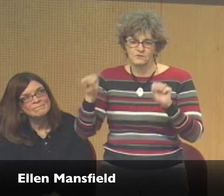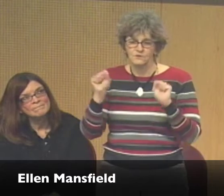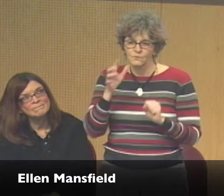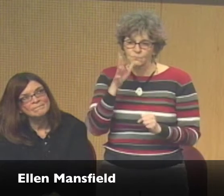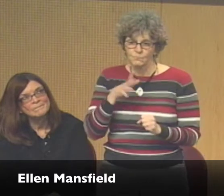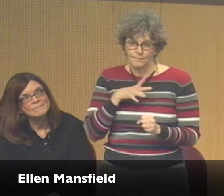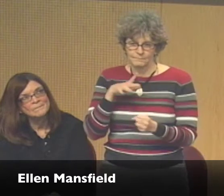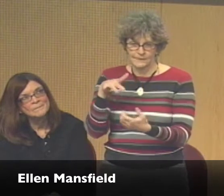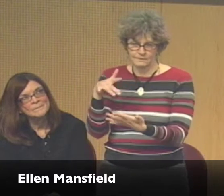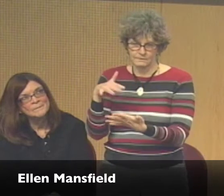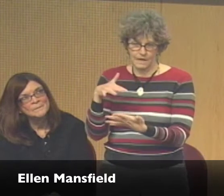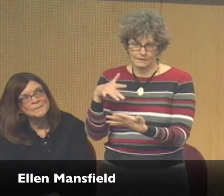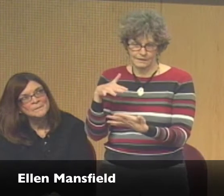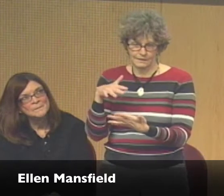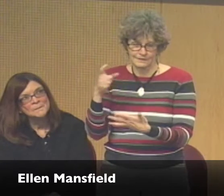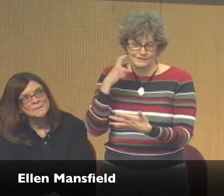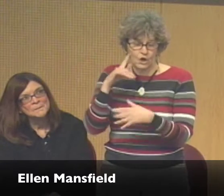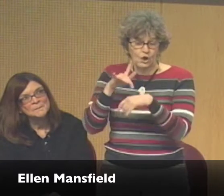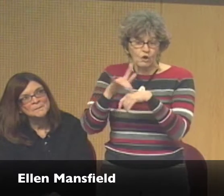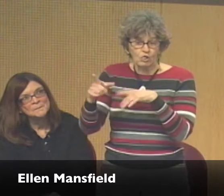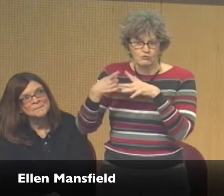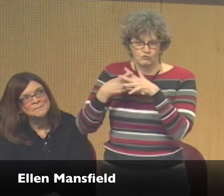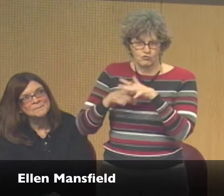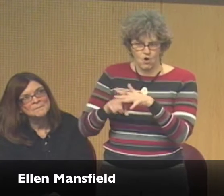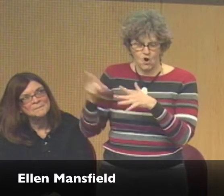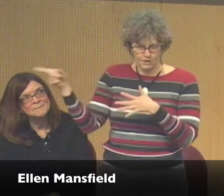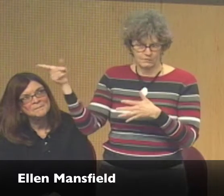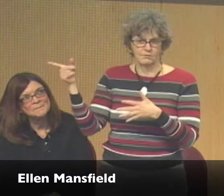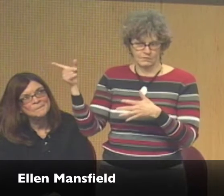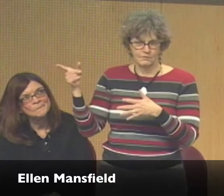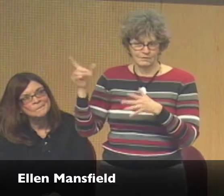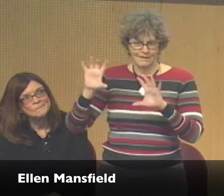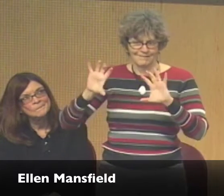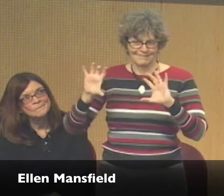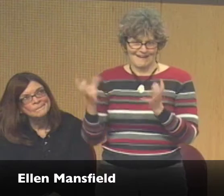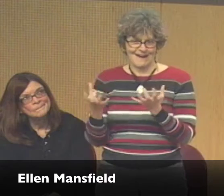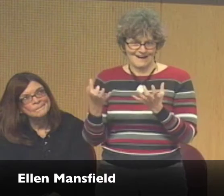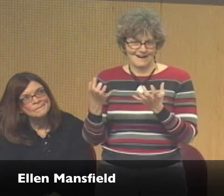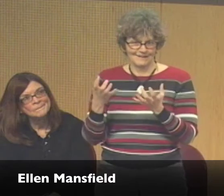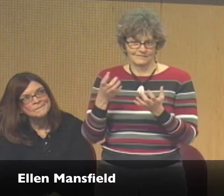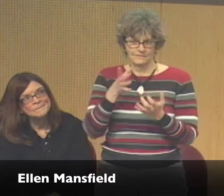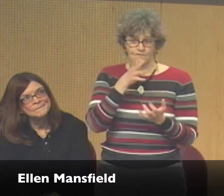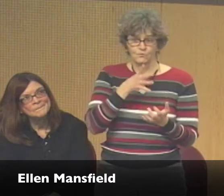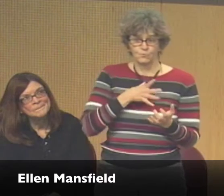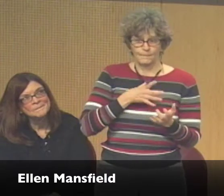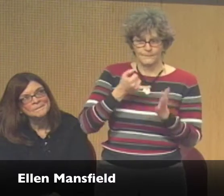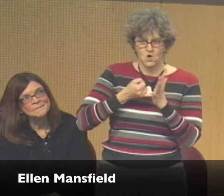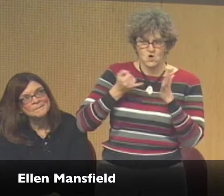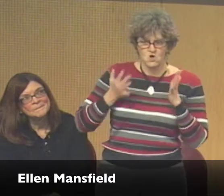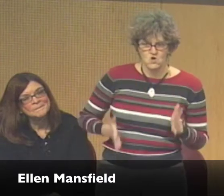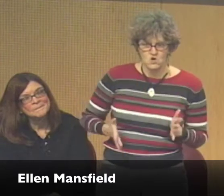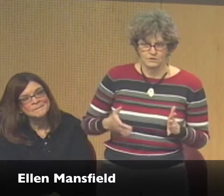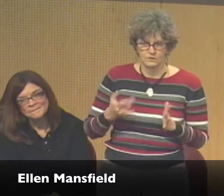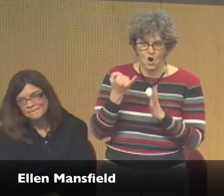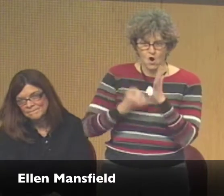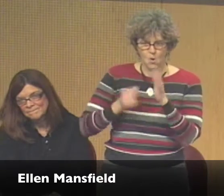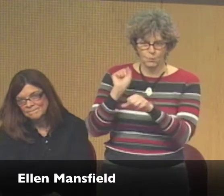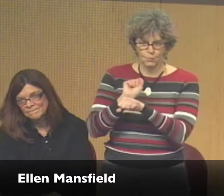my BFA. And then I also did a minor in women's studies. And just recently, they started a class on women artists